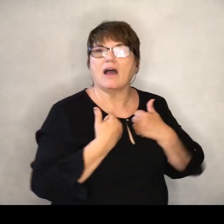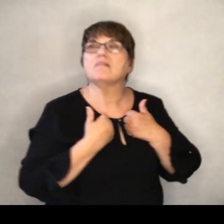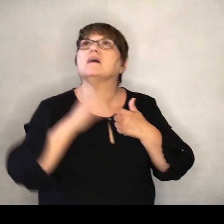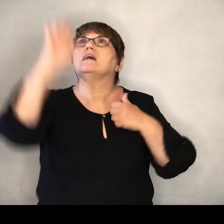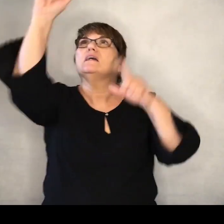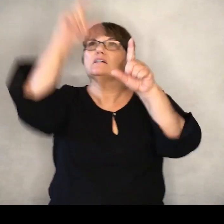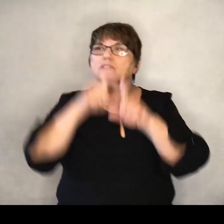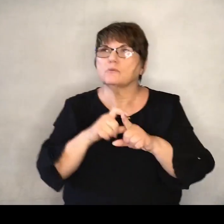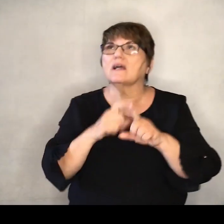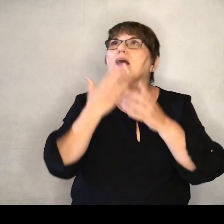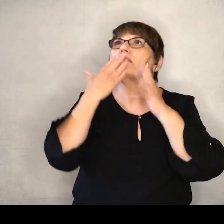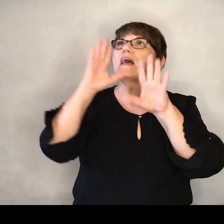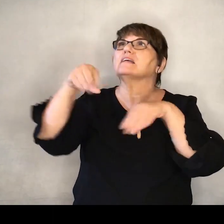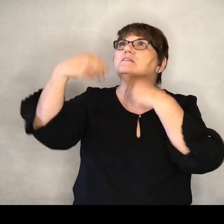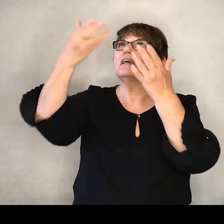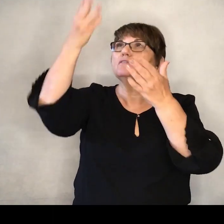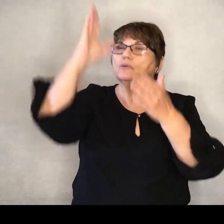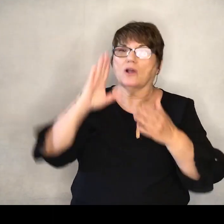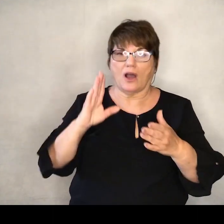the Lord.